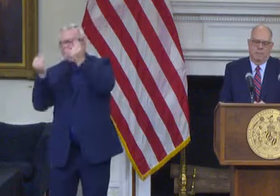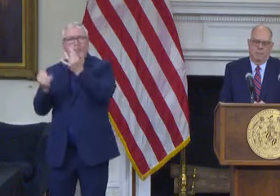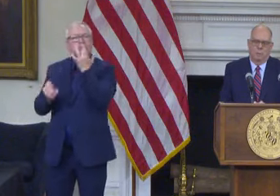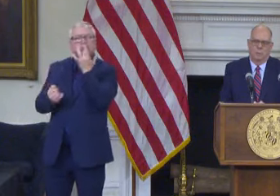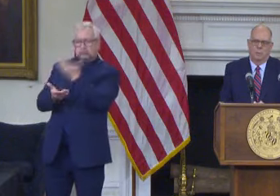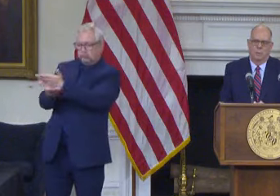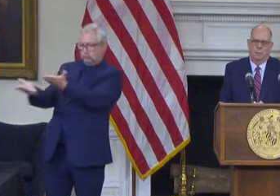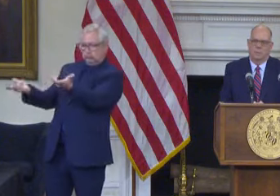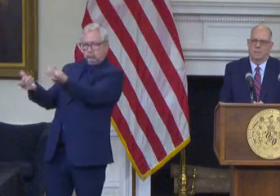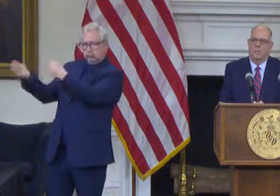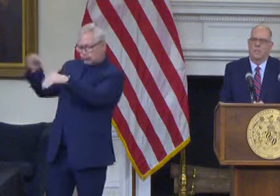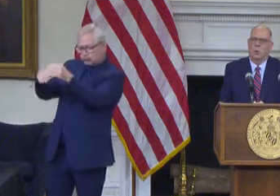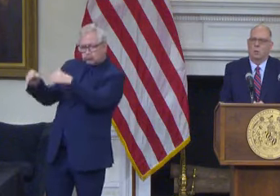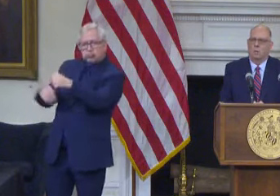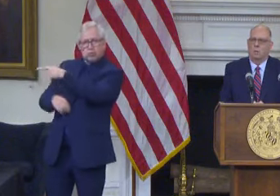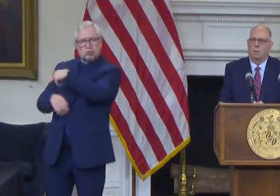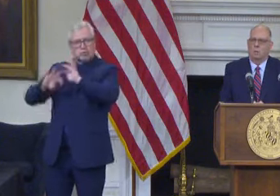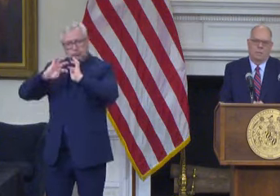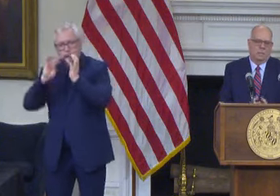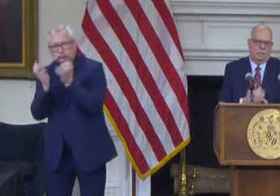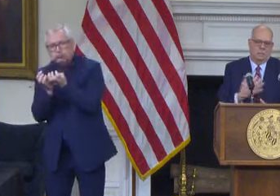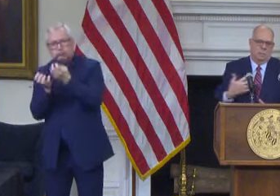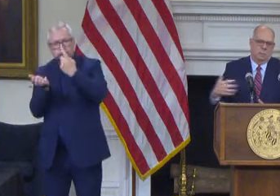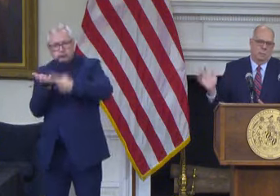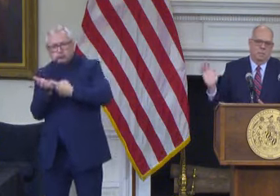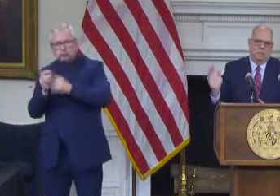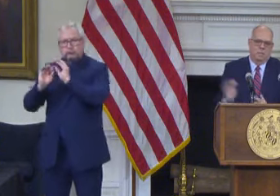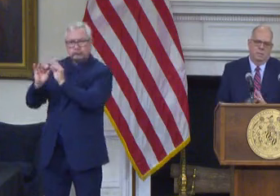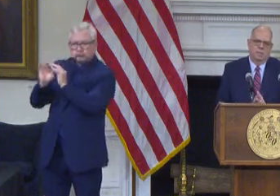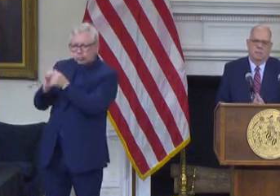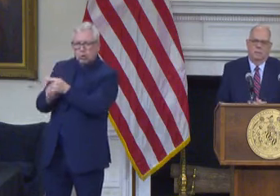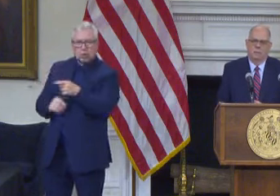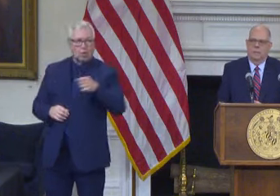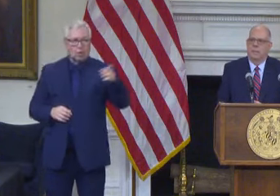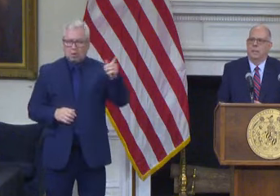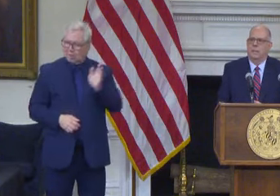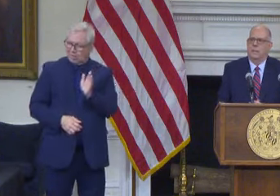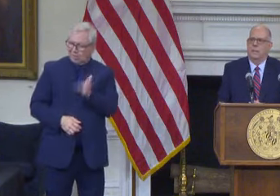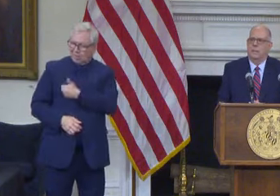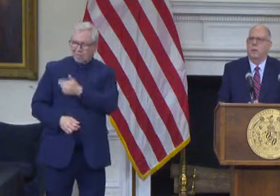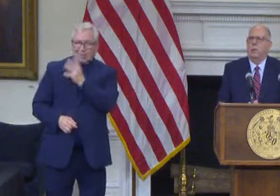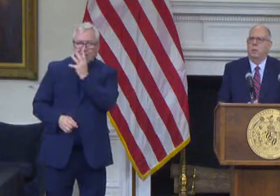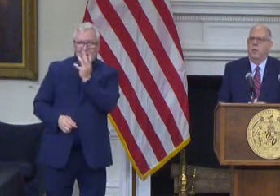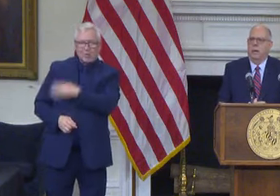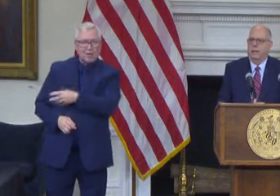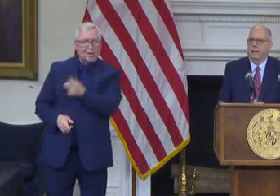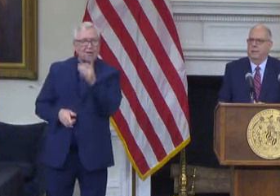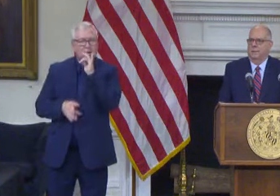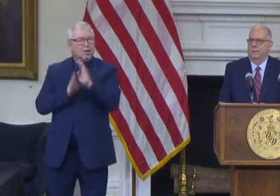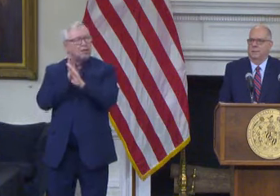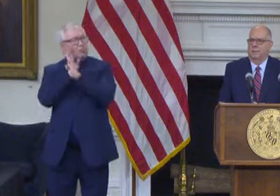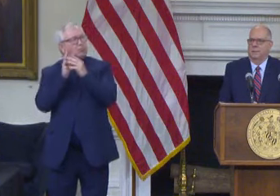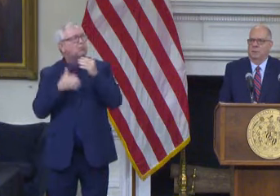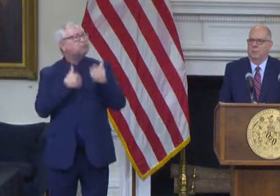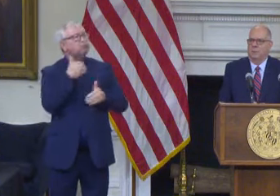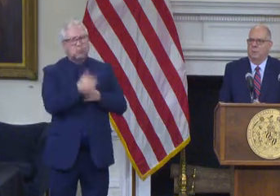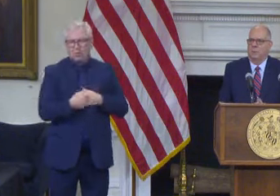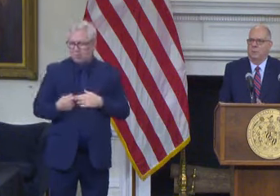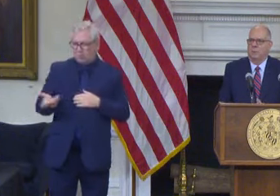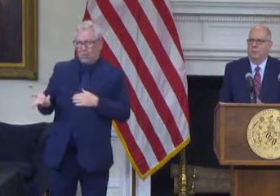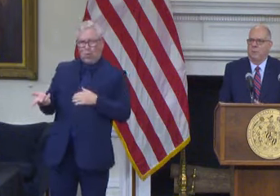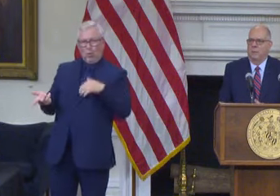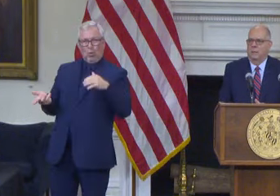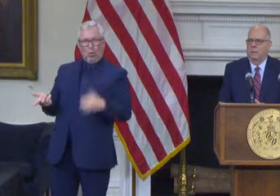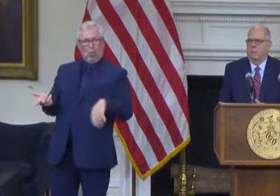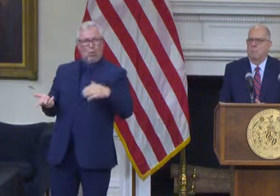for them to just ignore basically dismiss in an arrogant way the the the people